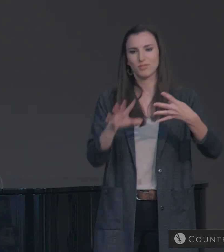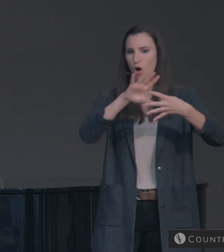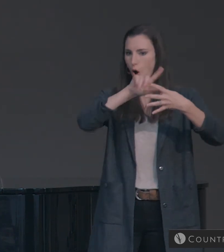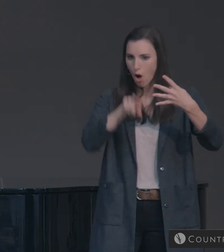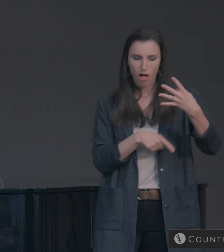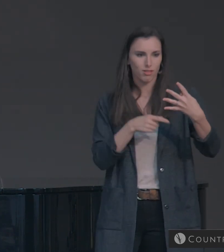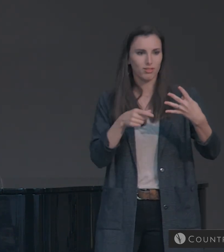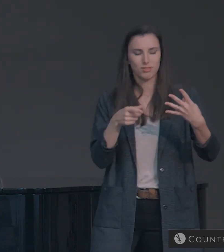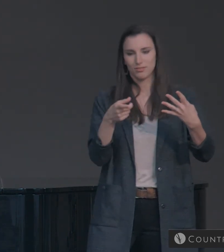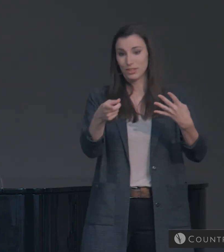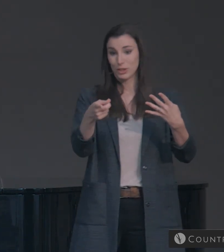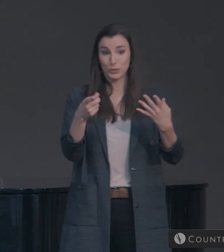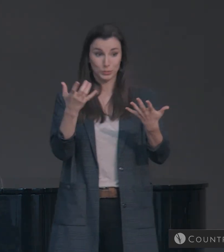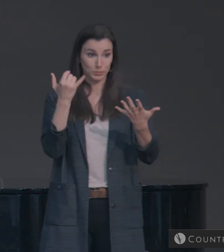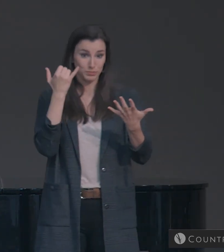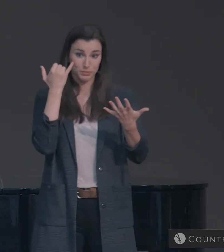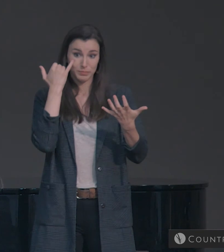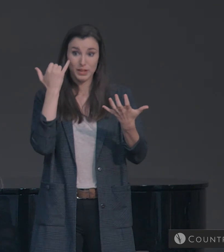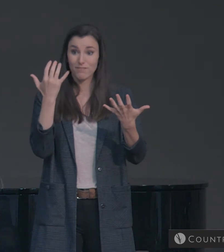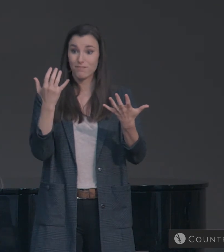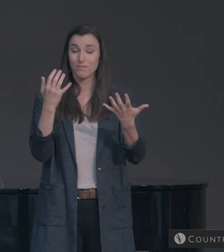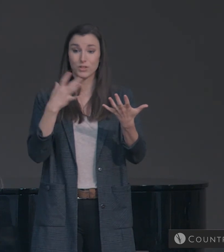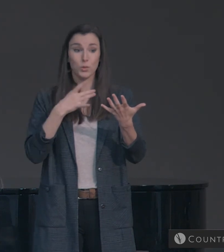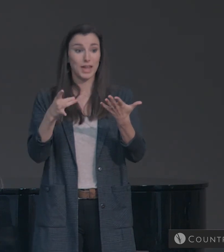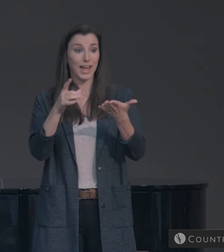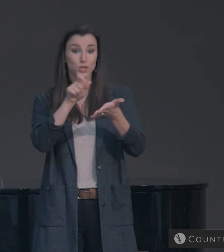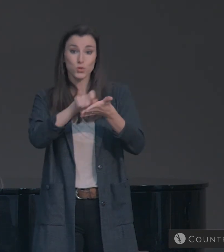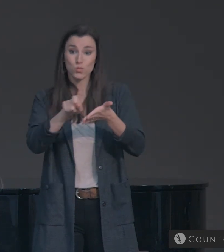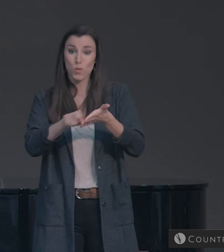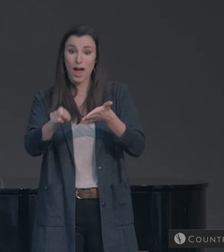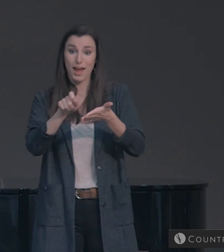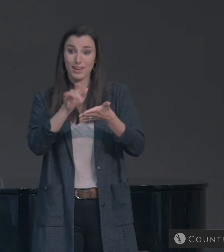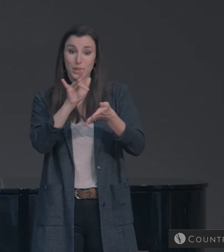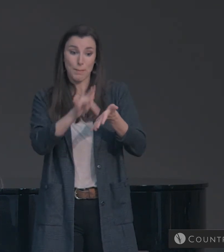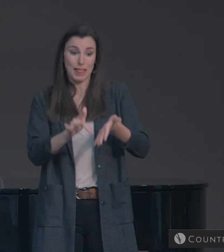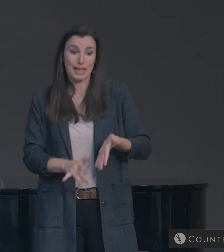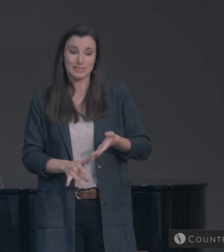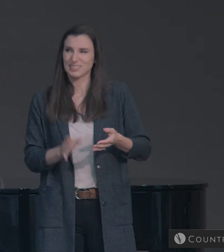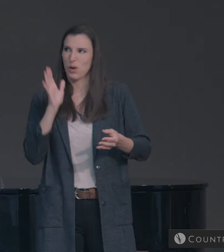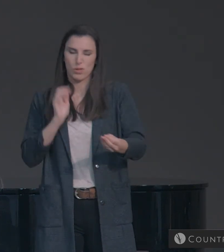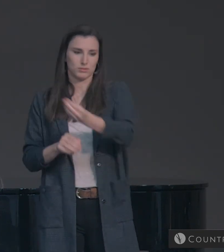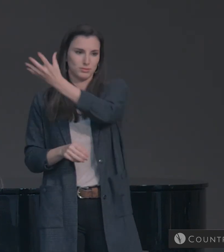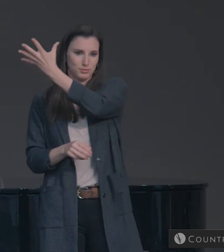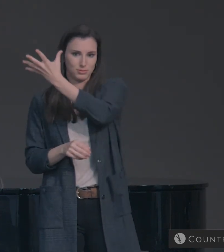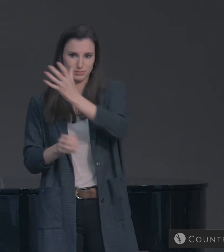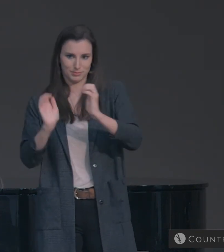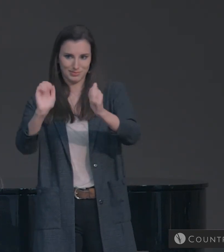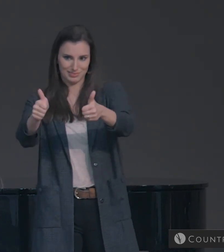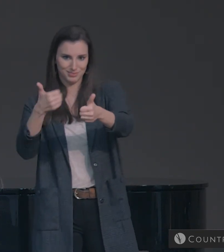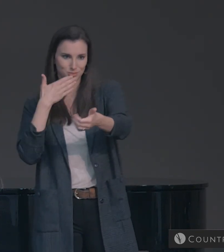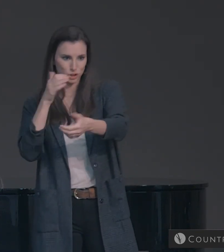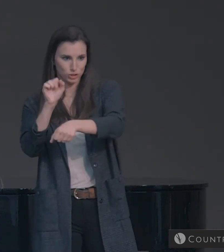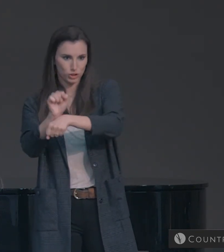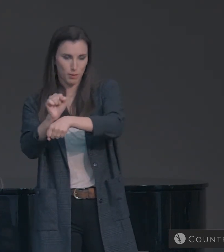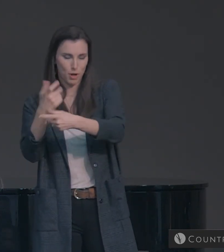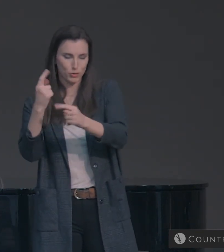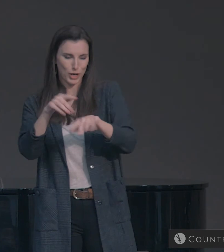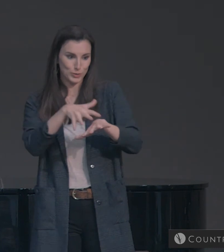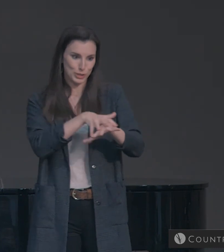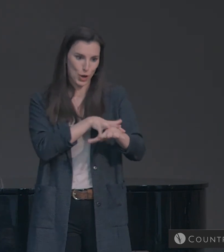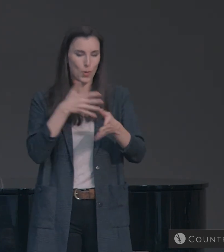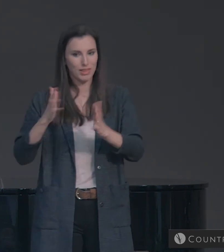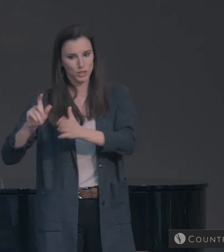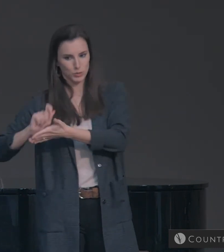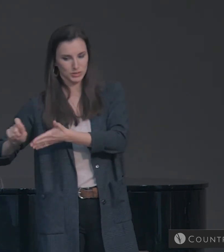four. If you're a blank filler and you're filling in those blanks, good for you. I'll try to slow down for you.